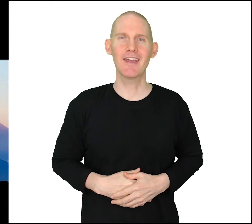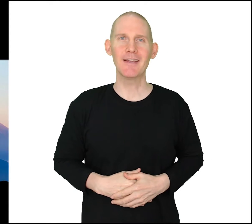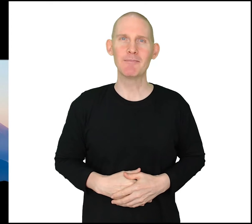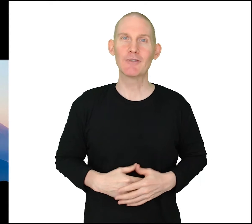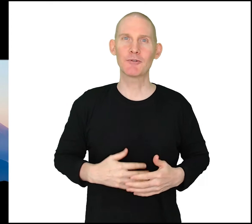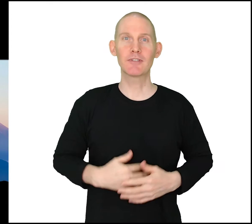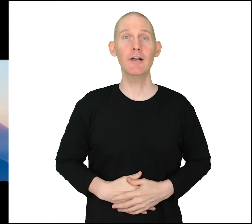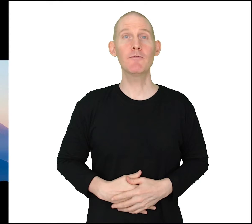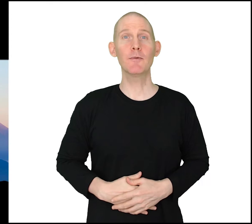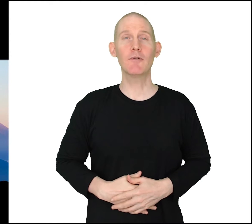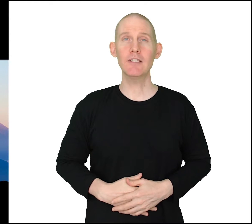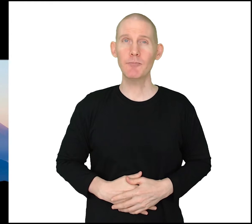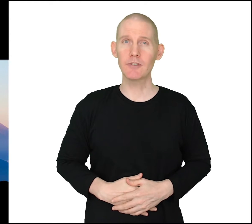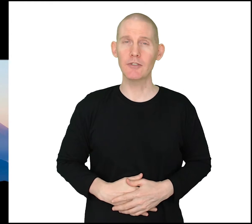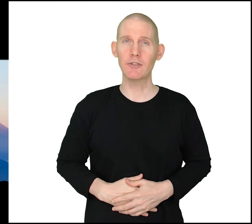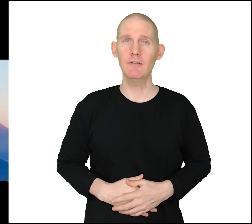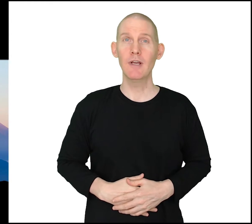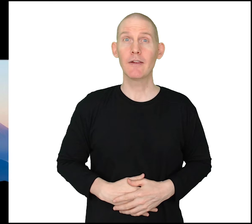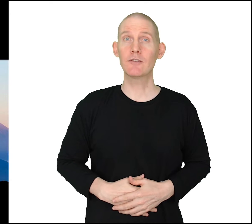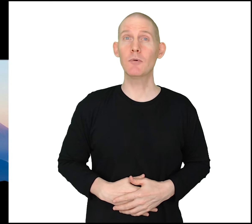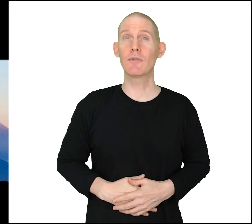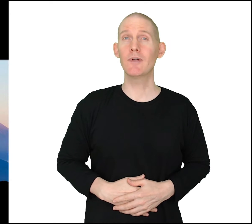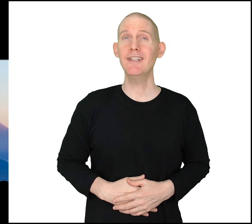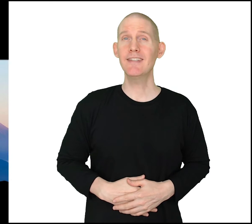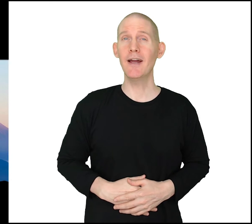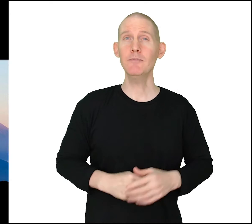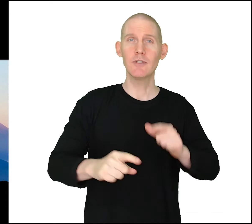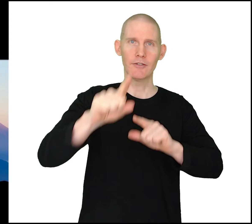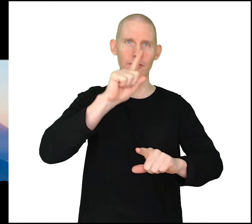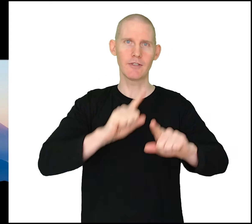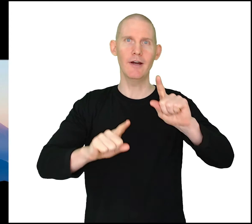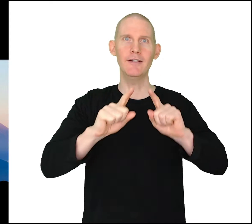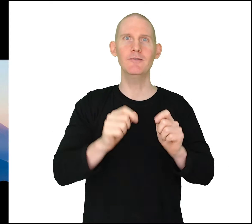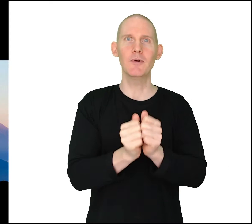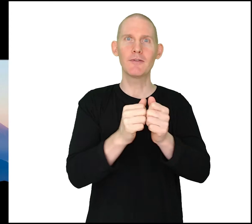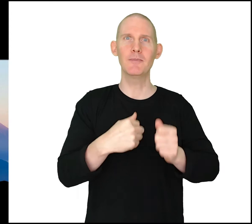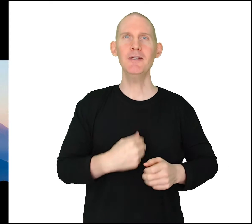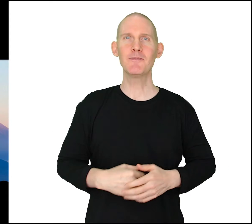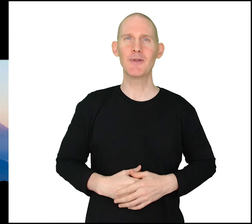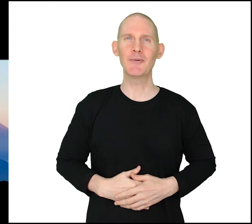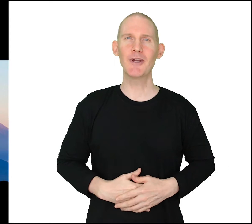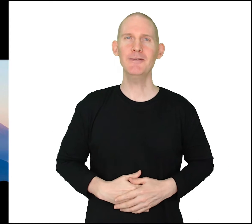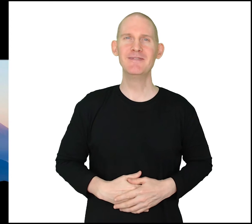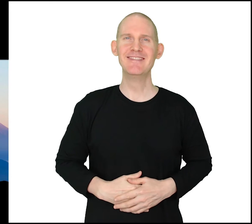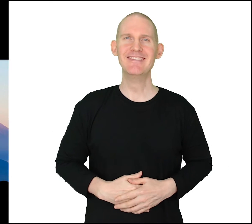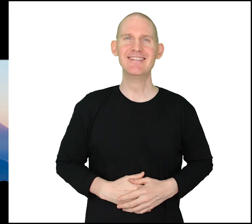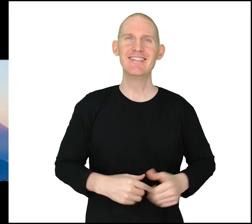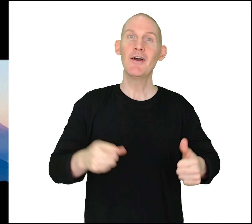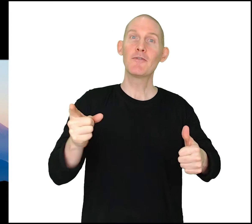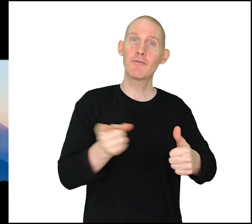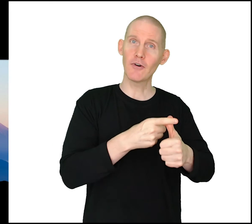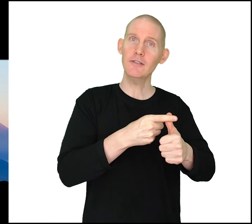so starting from the rest position let's do it three times sign with me here we go first